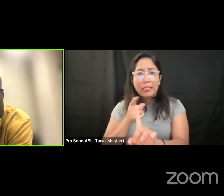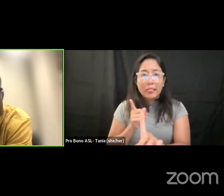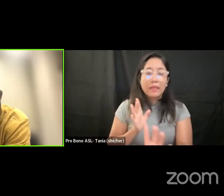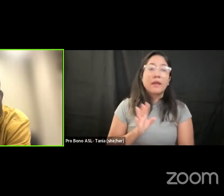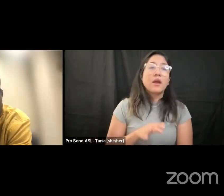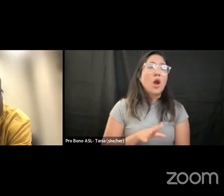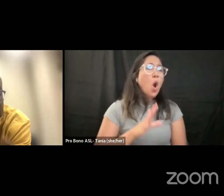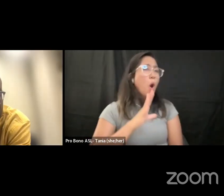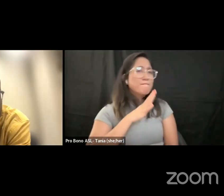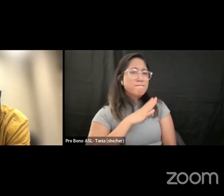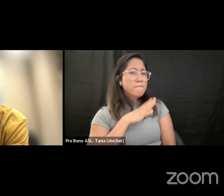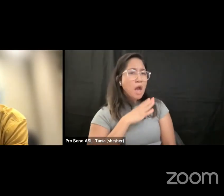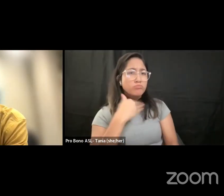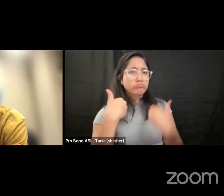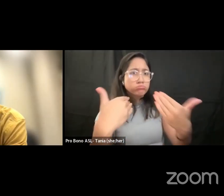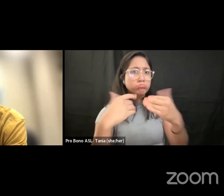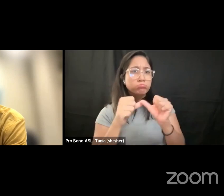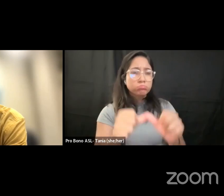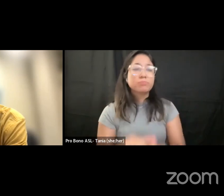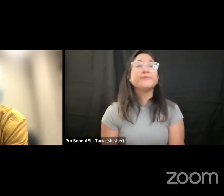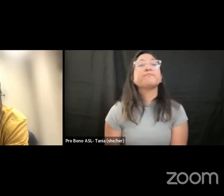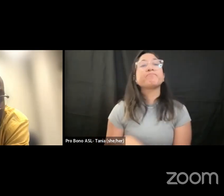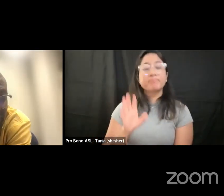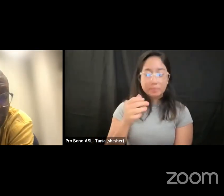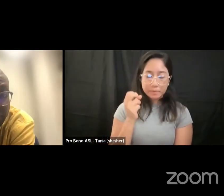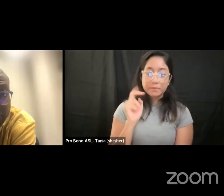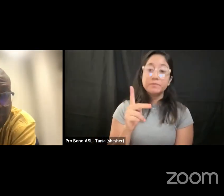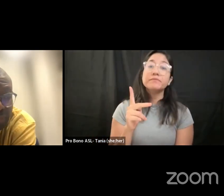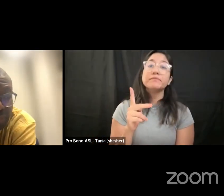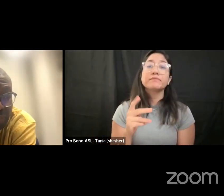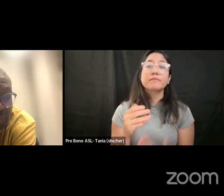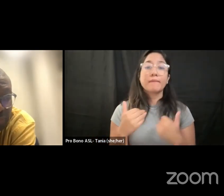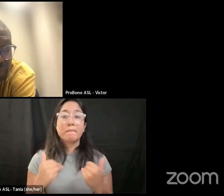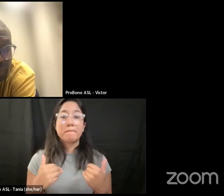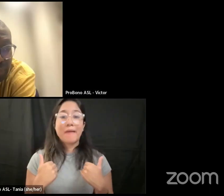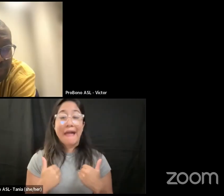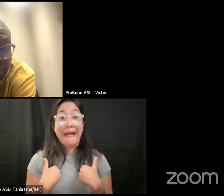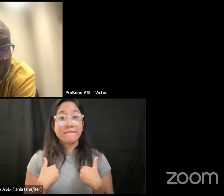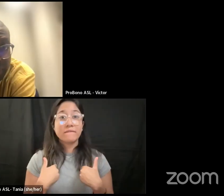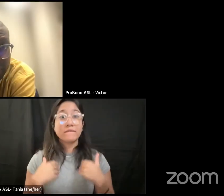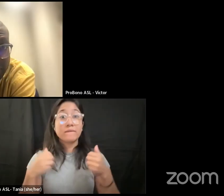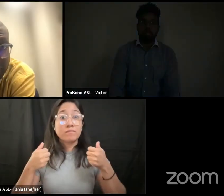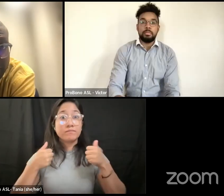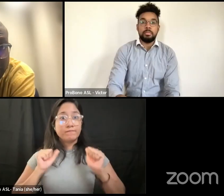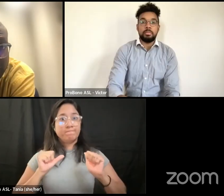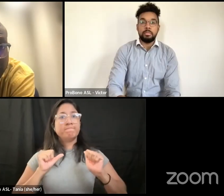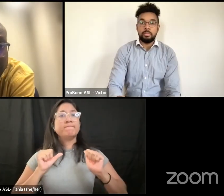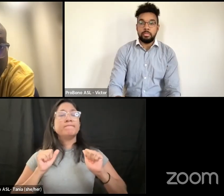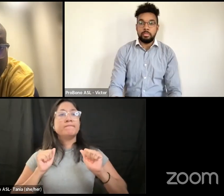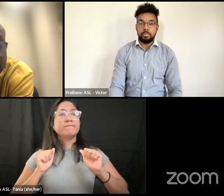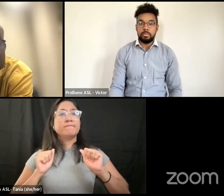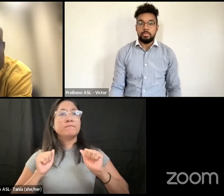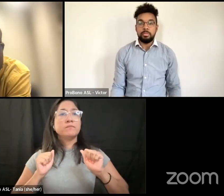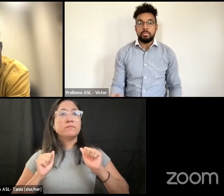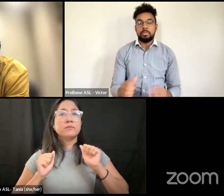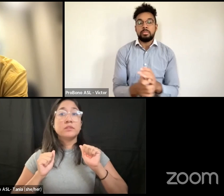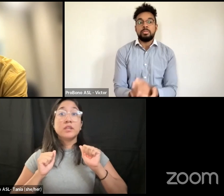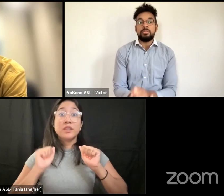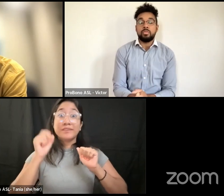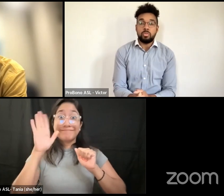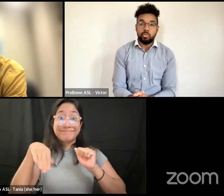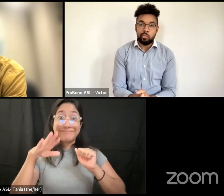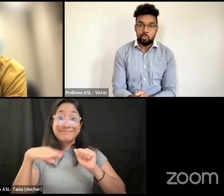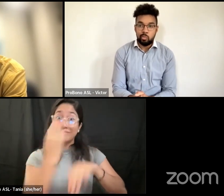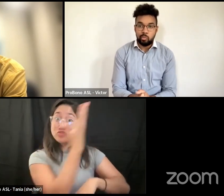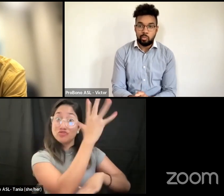yeah so you have um efforts that are also being made towards um planting of trees i think